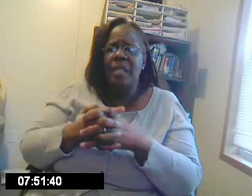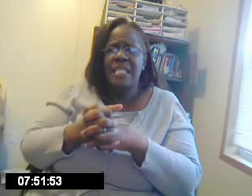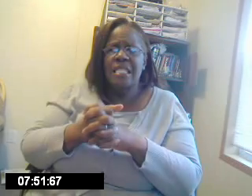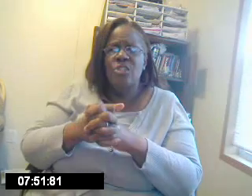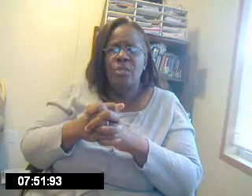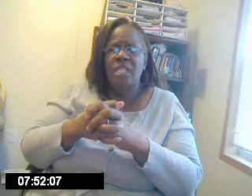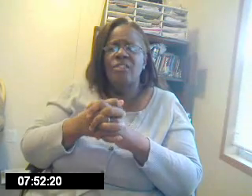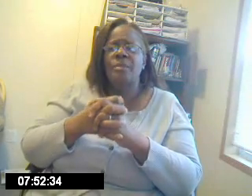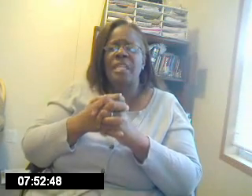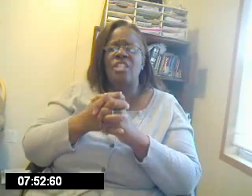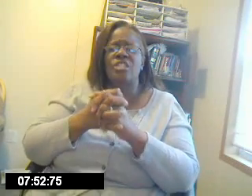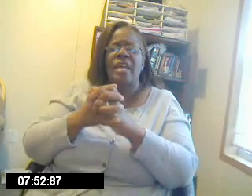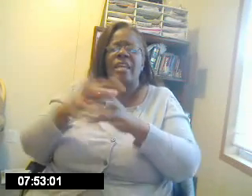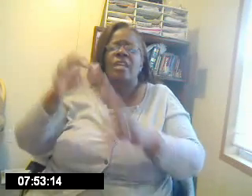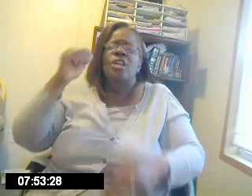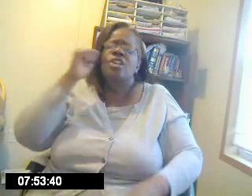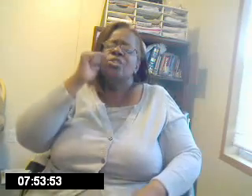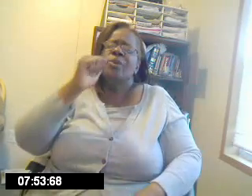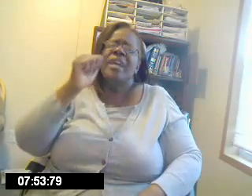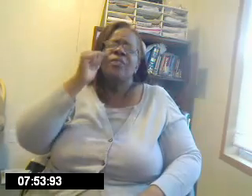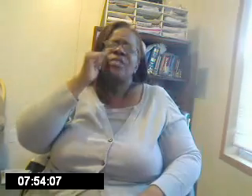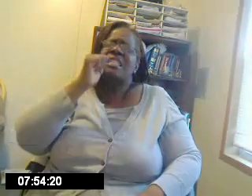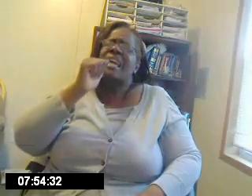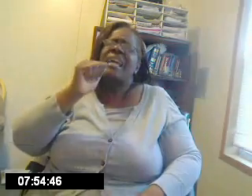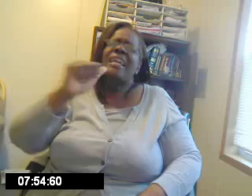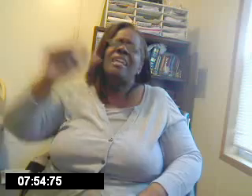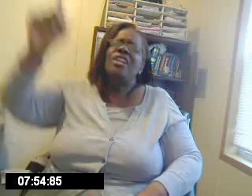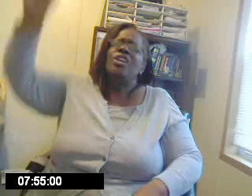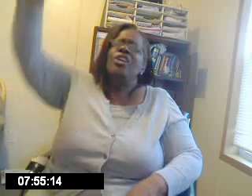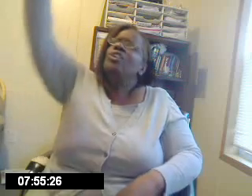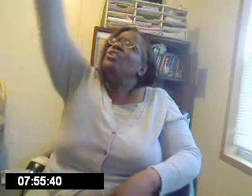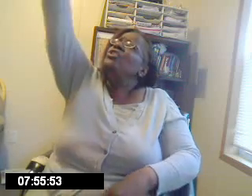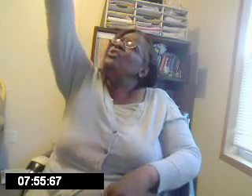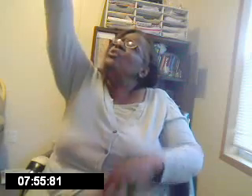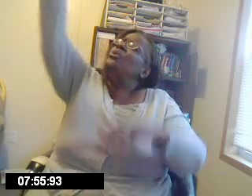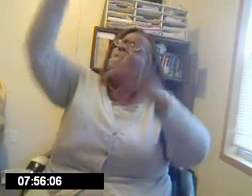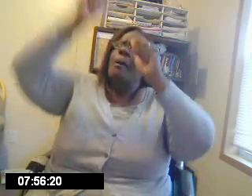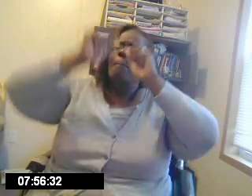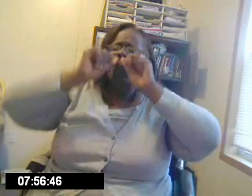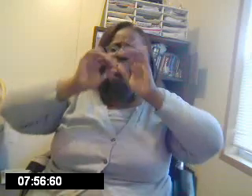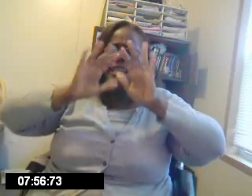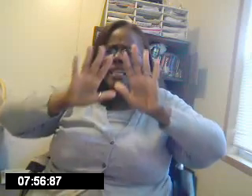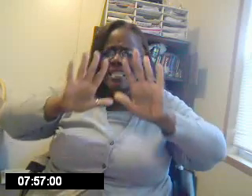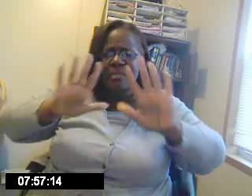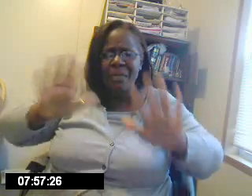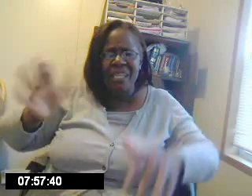blessing you give to me each day. So every day you bless me.